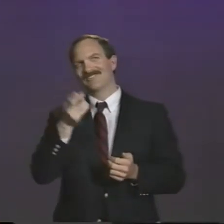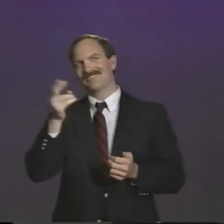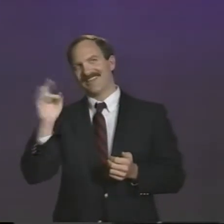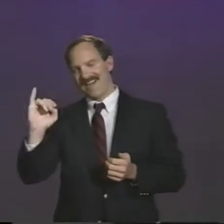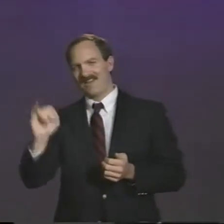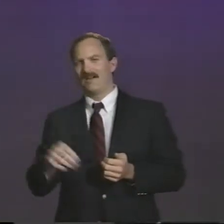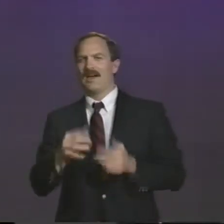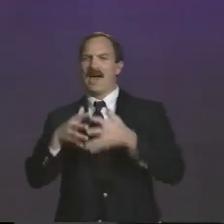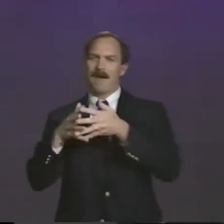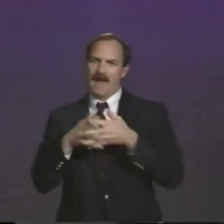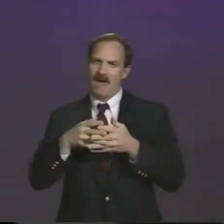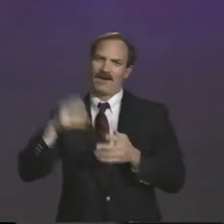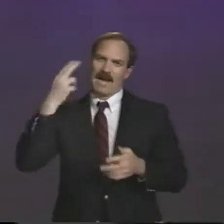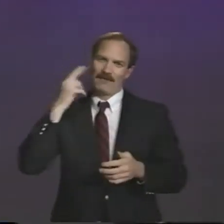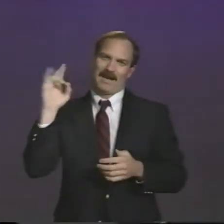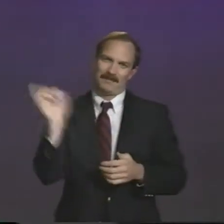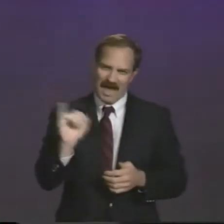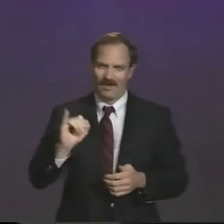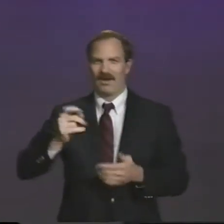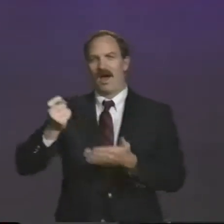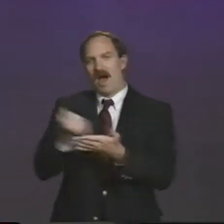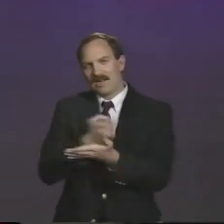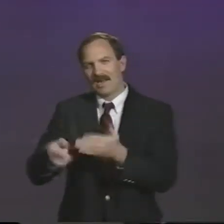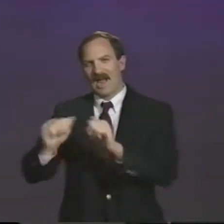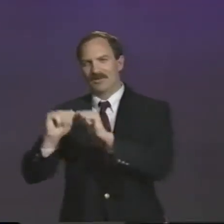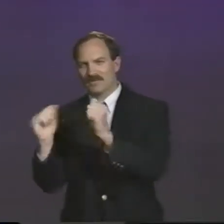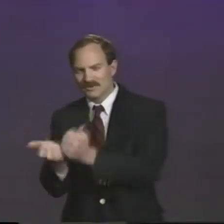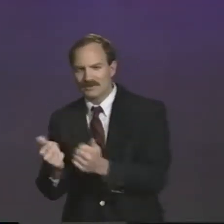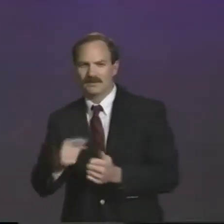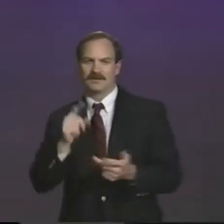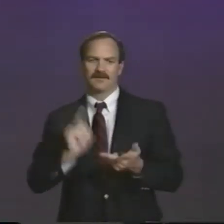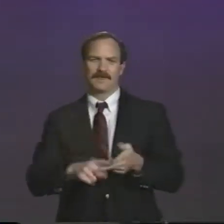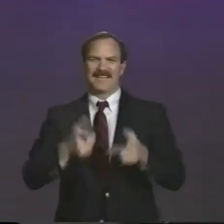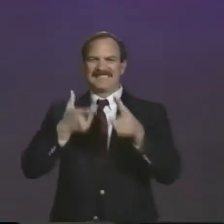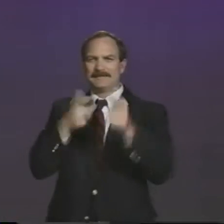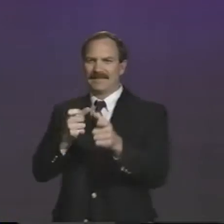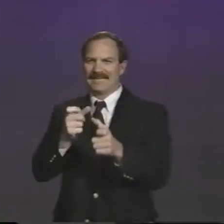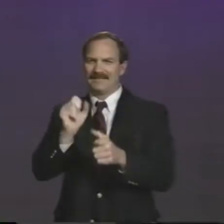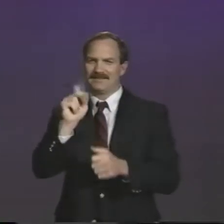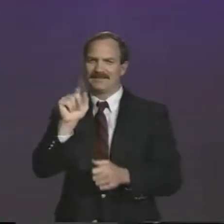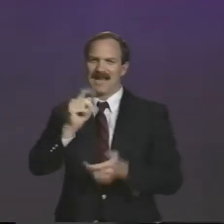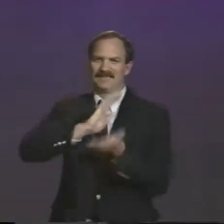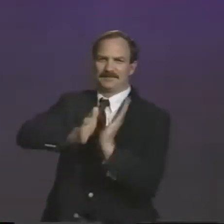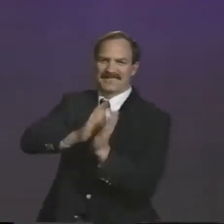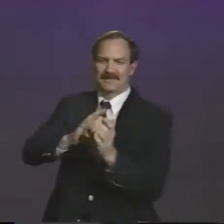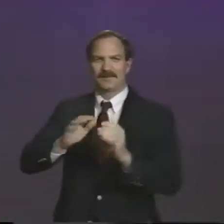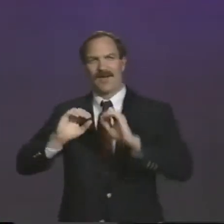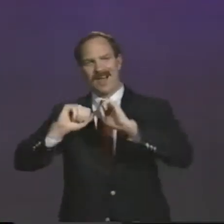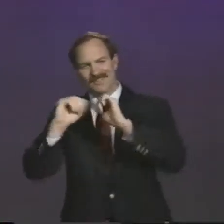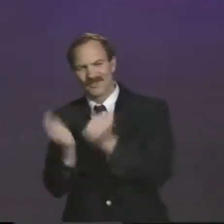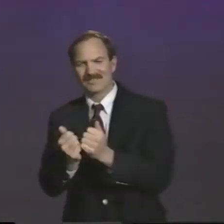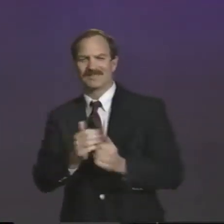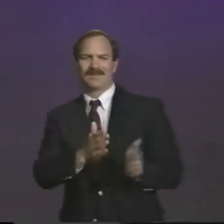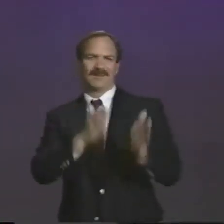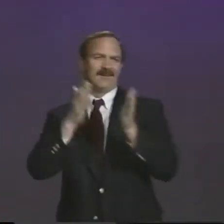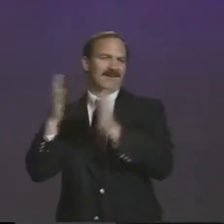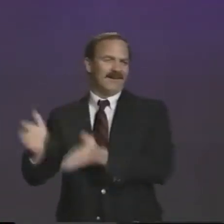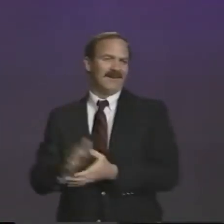the American Hearing Impaired Hockey Association, the Speed Skating